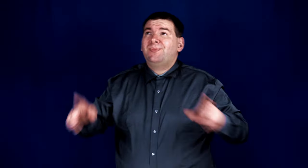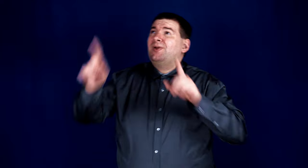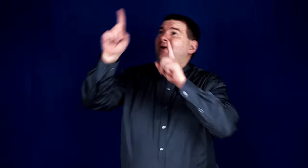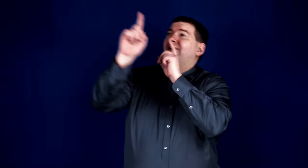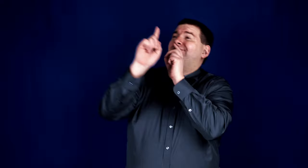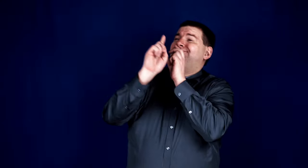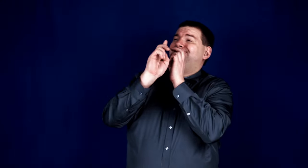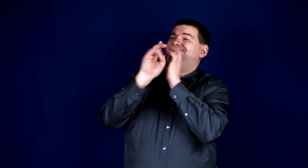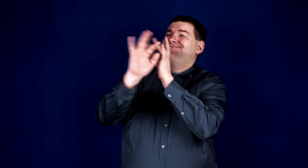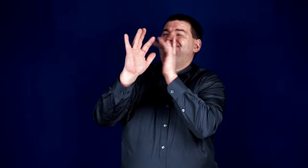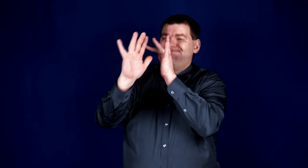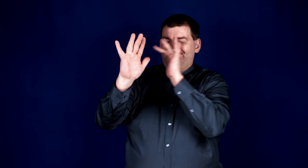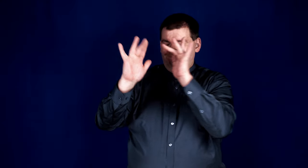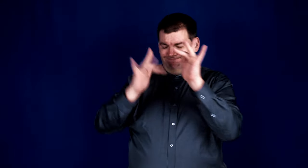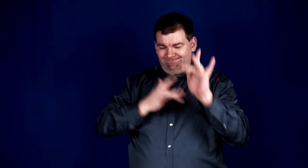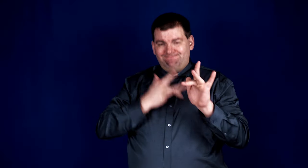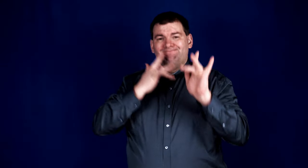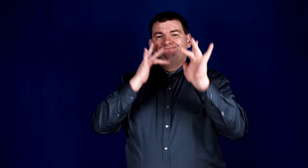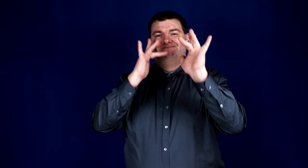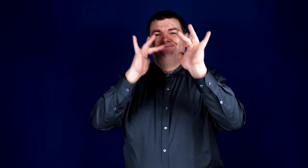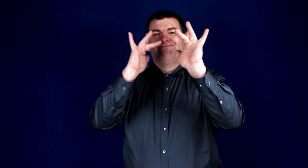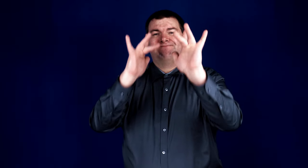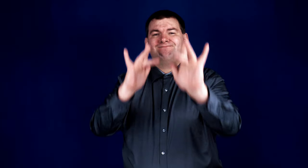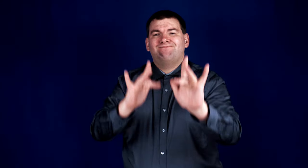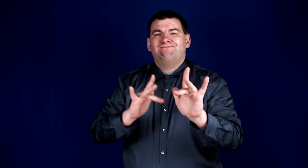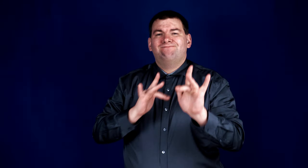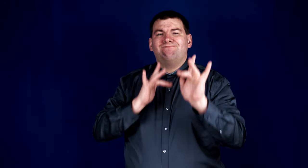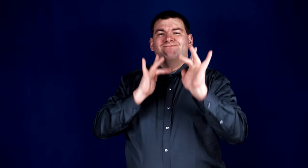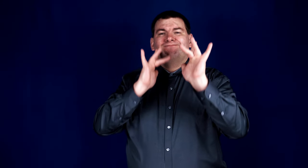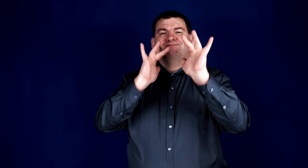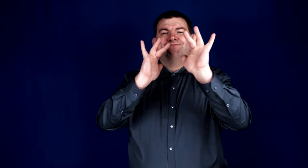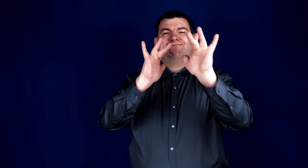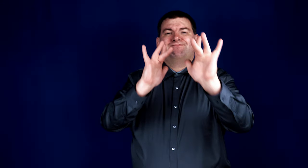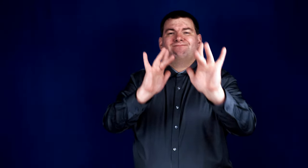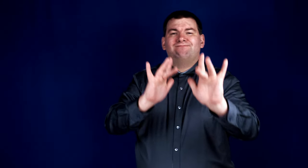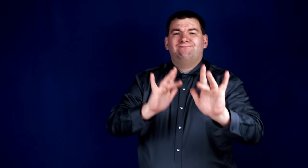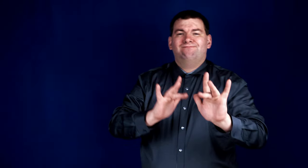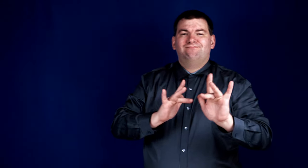You whisper compassion,